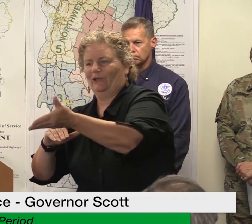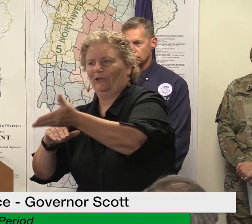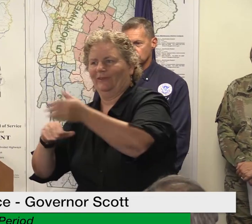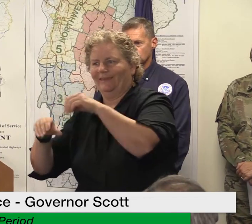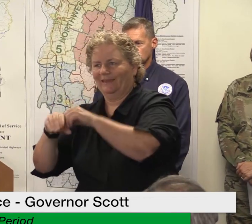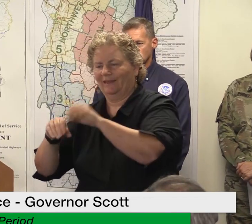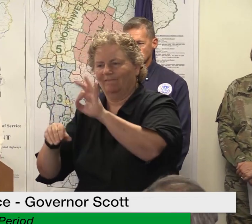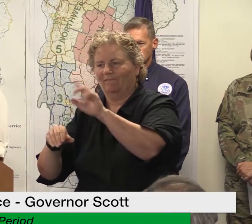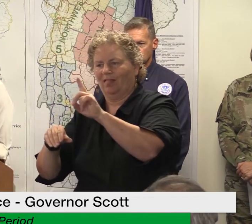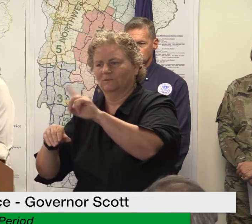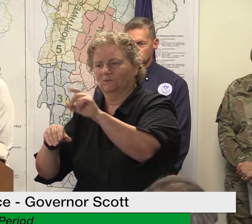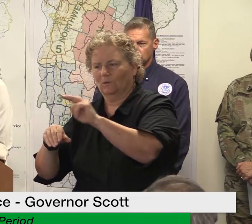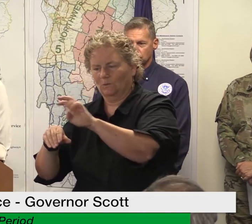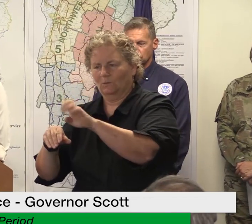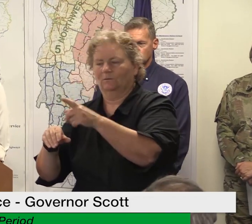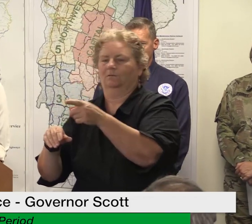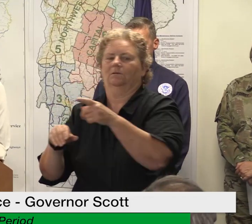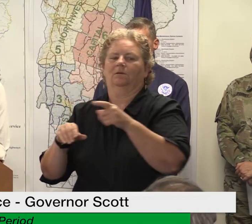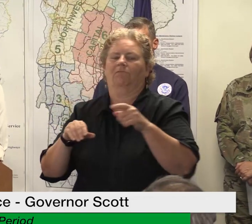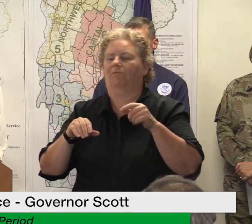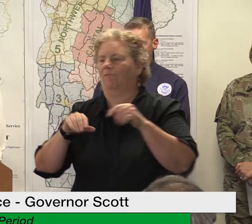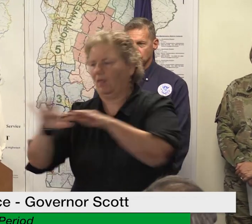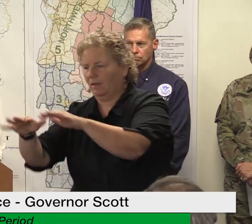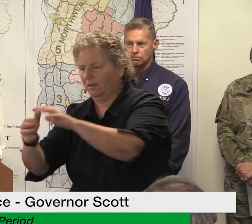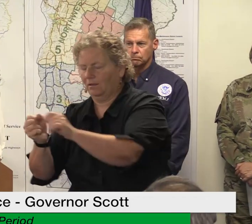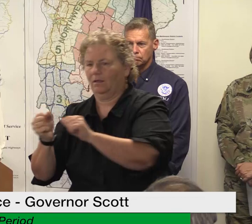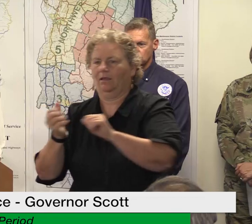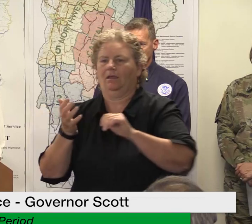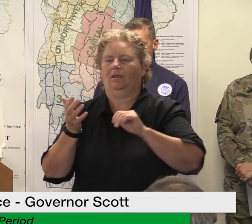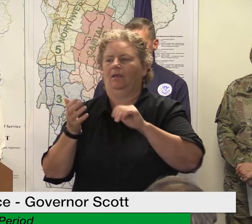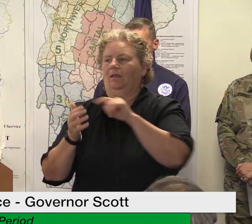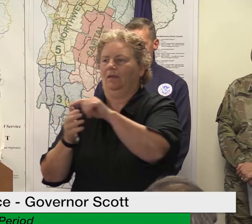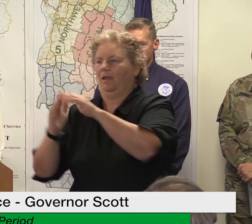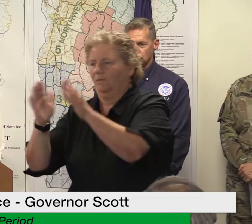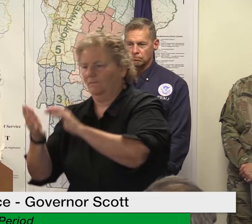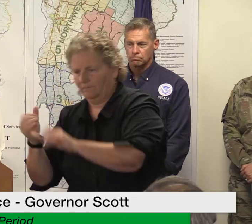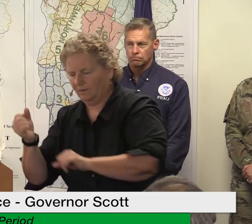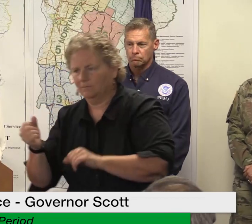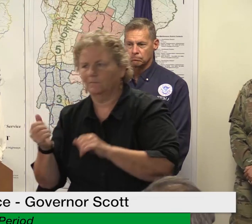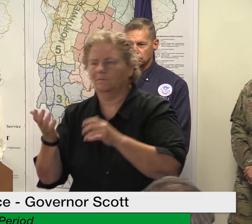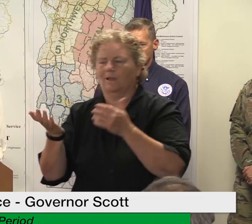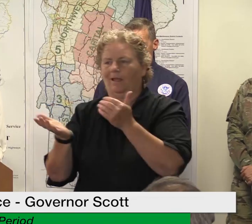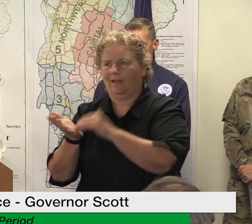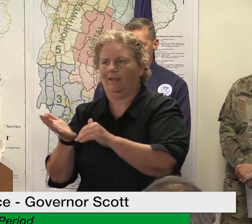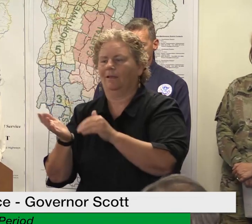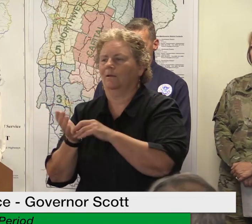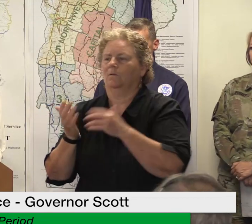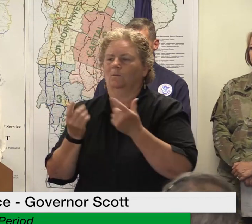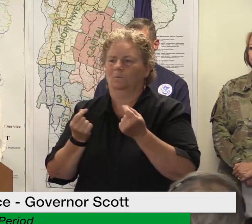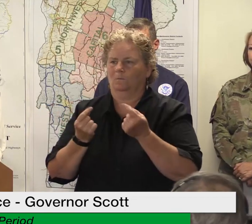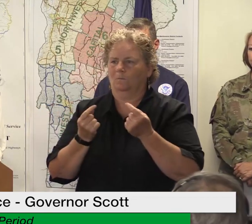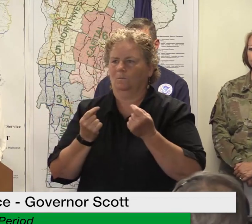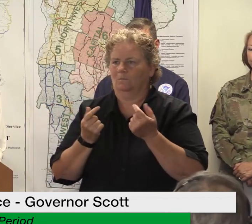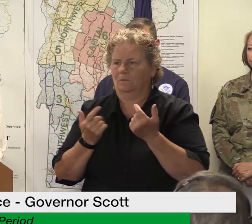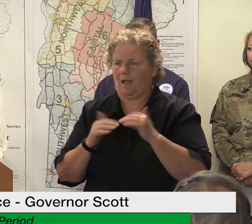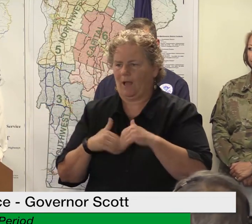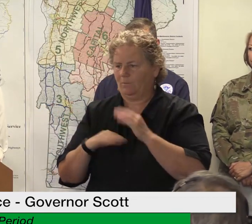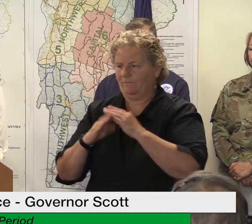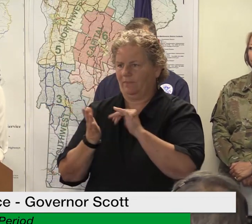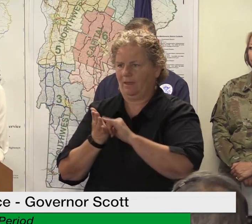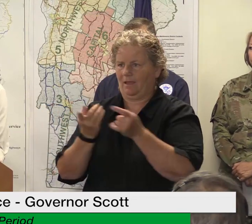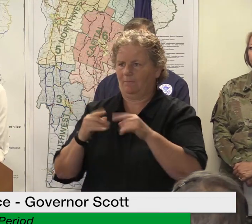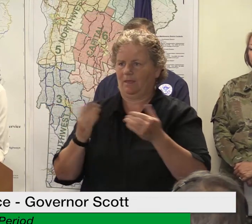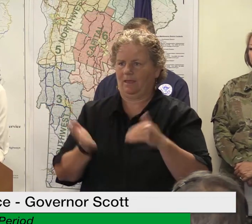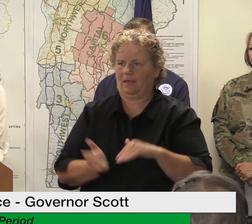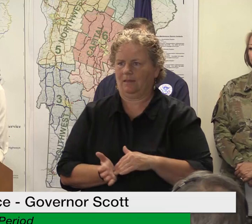housing uh centers well some of the uh the flood mitigation measures when you're building new uh let's say or you're